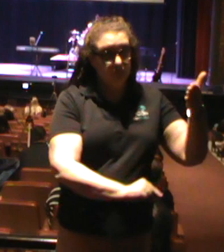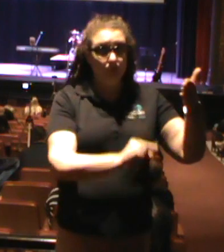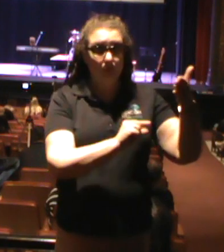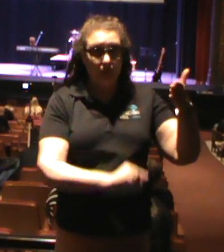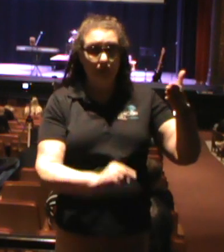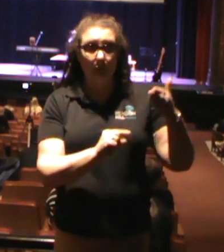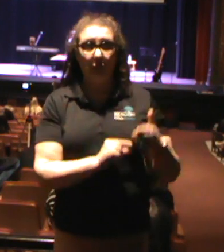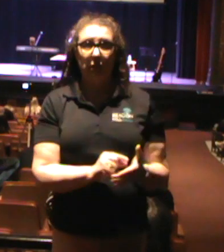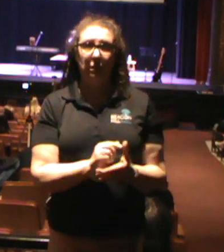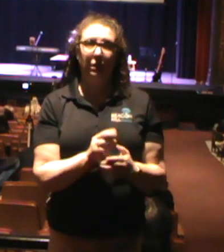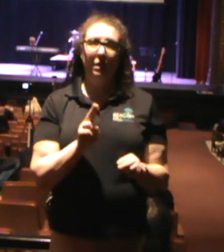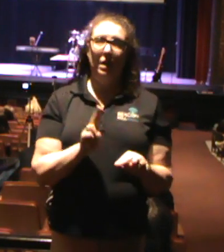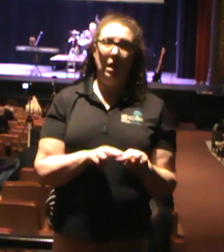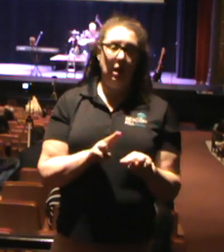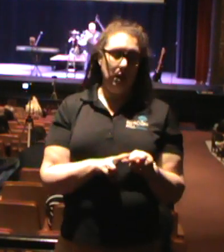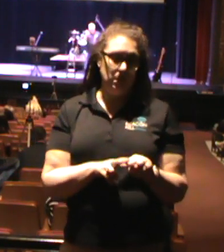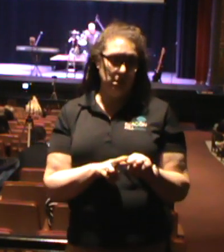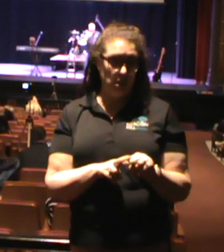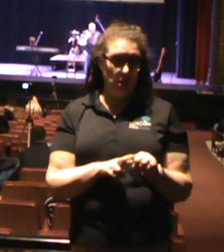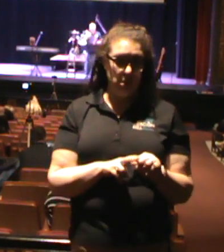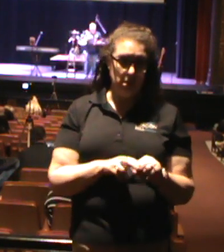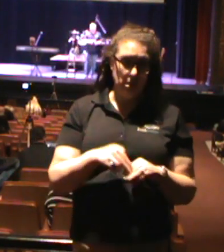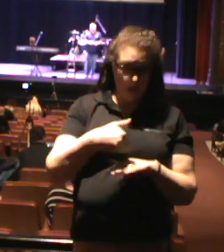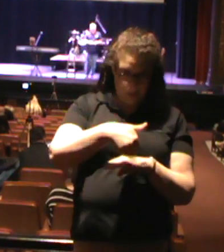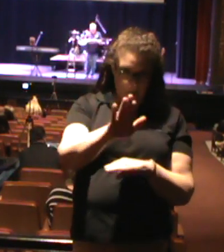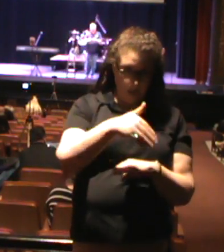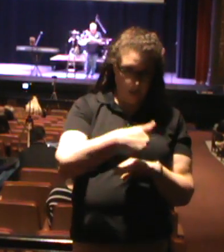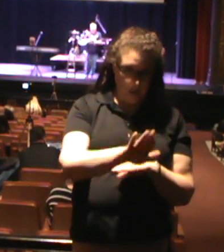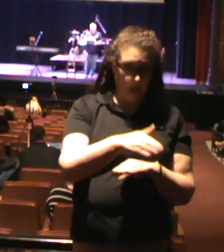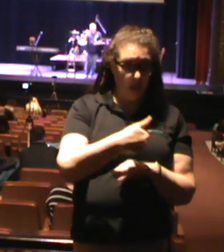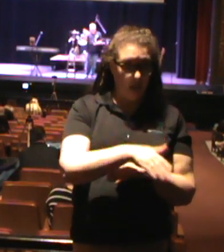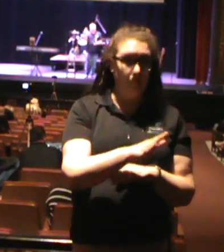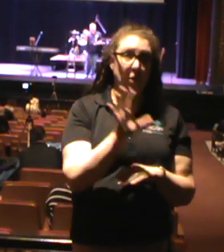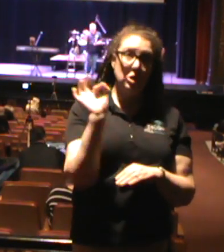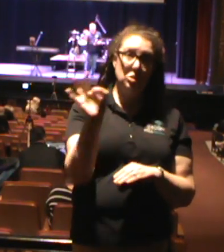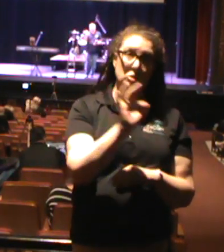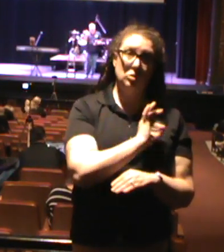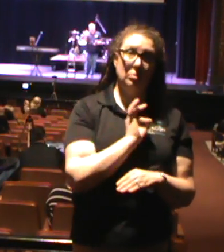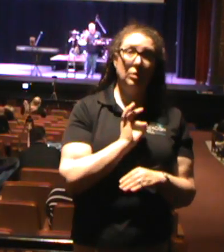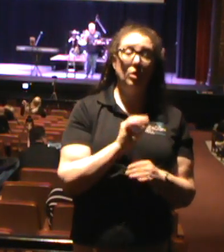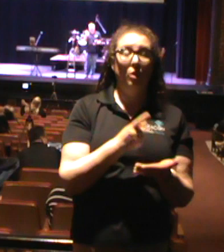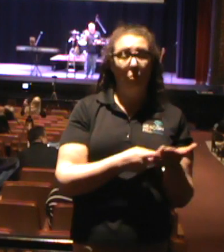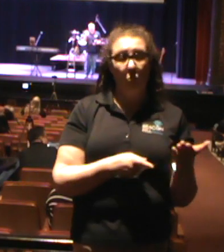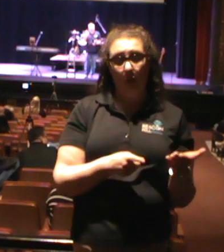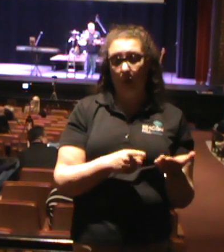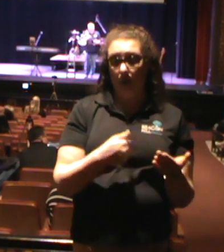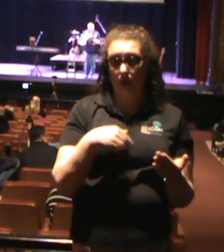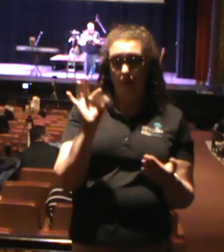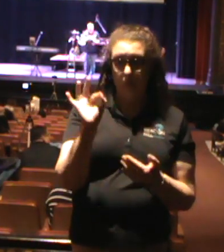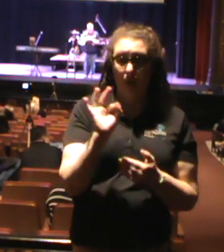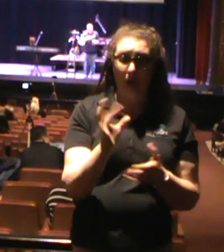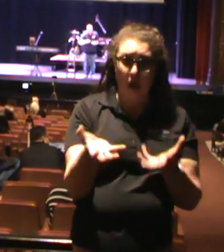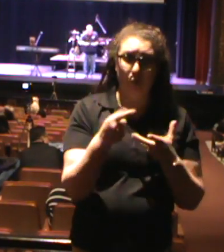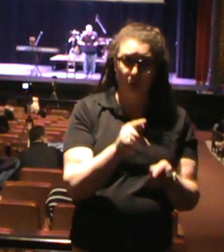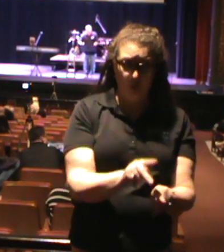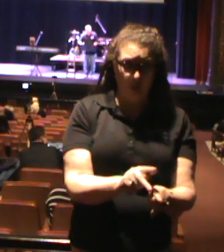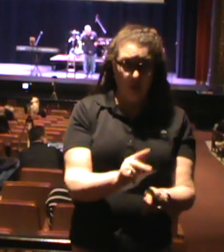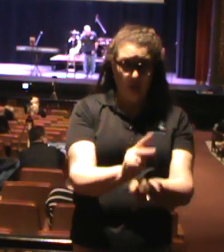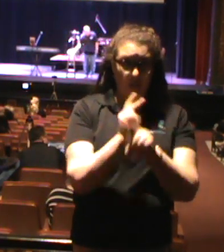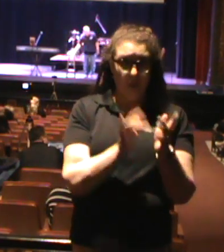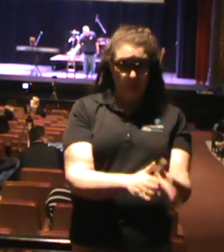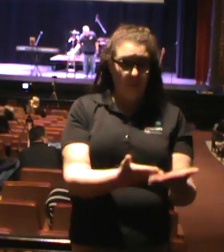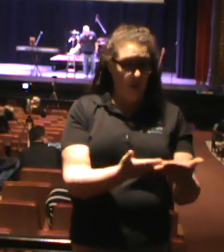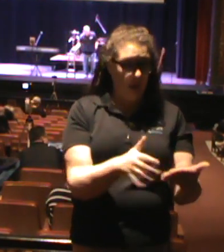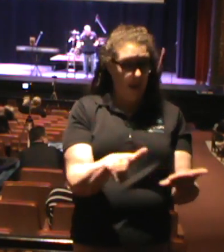email out sermons that I preach. I want to be held accountable for what I preach. I want you to keep your Bibles open as I preach it because I want you to see